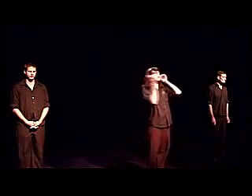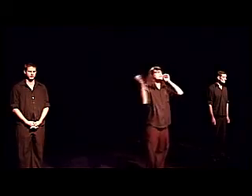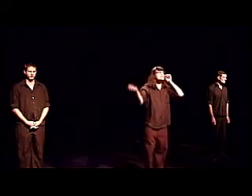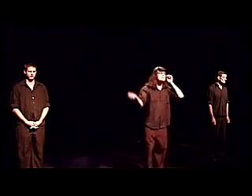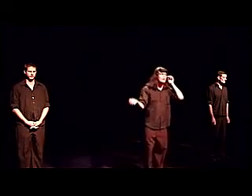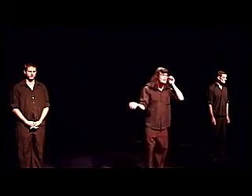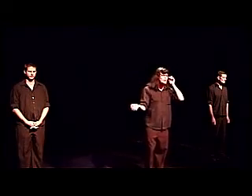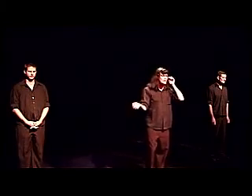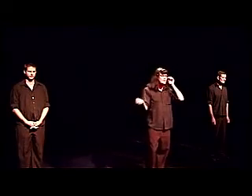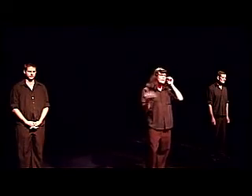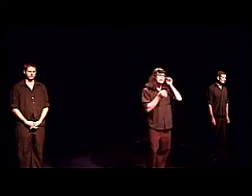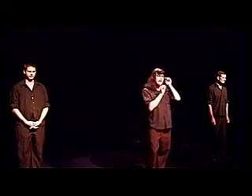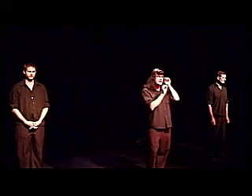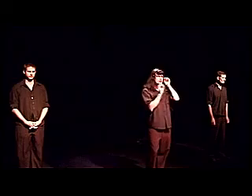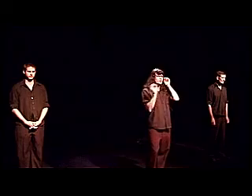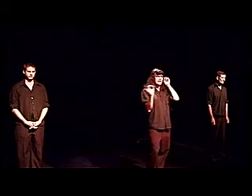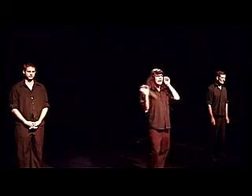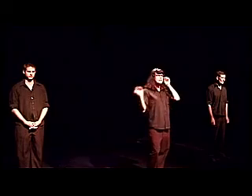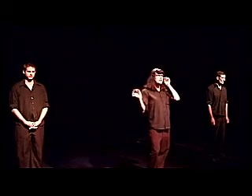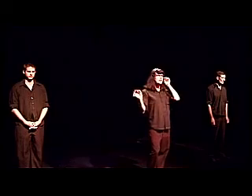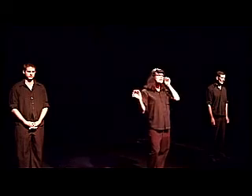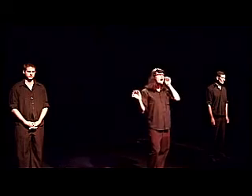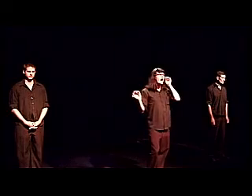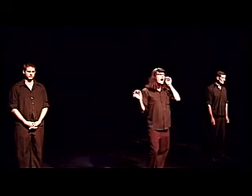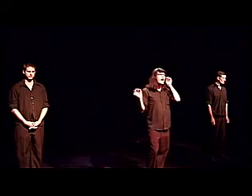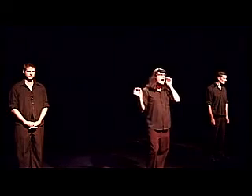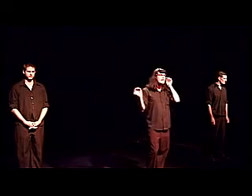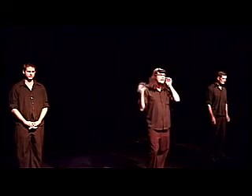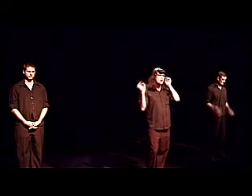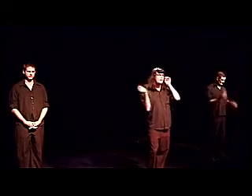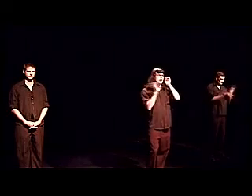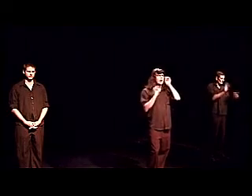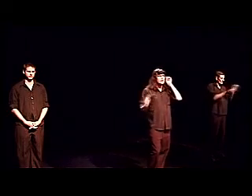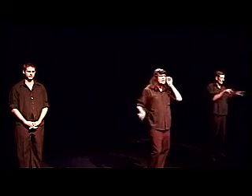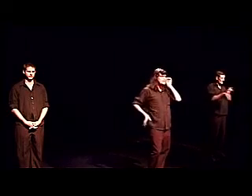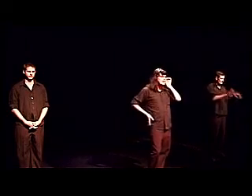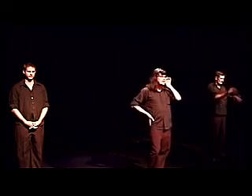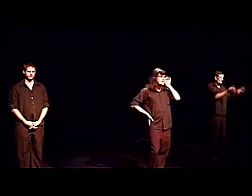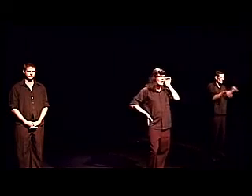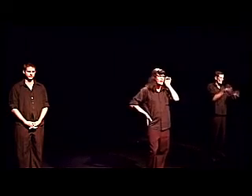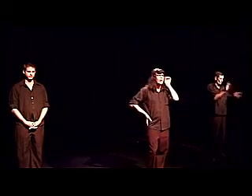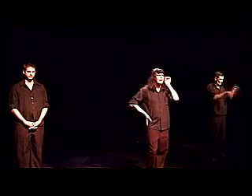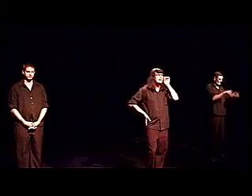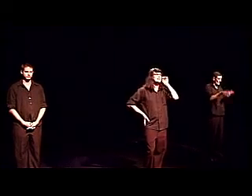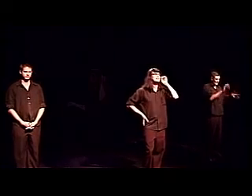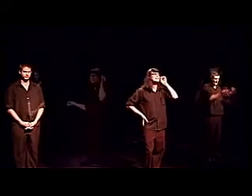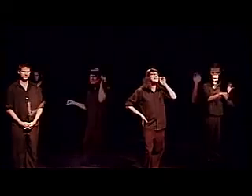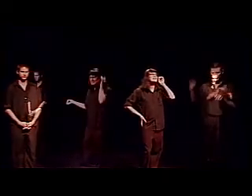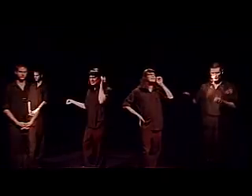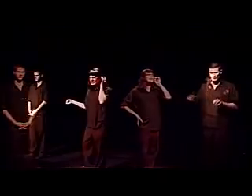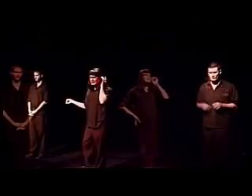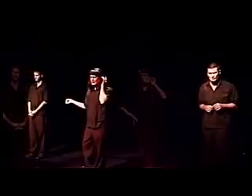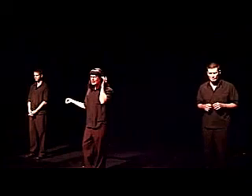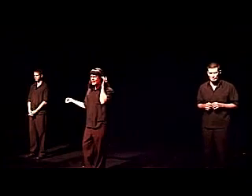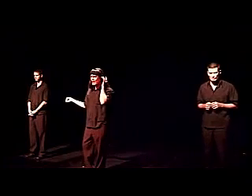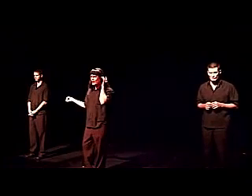Yes, this is Donna Saunders from the National Relay Service. I have a Tom on the line wishing to speak to Tom. Go ahead. Hello.